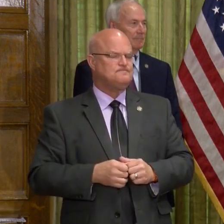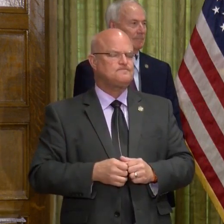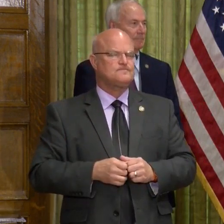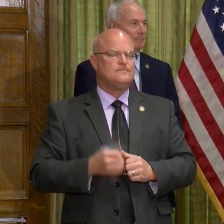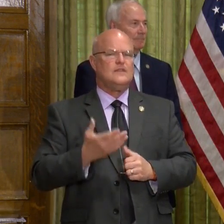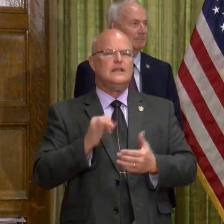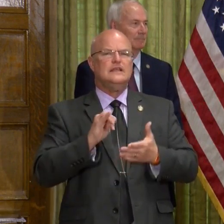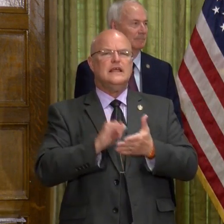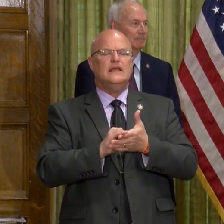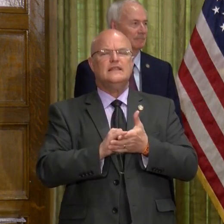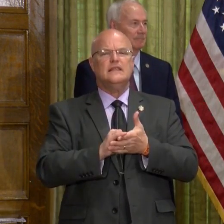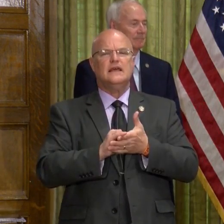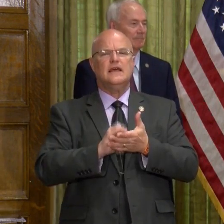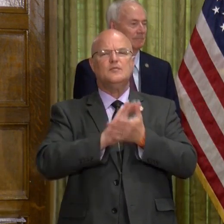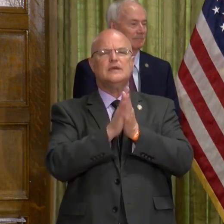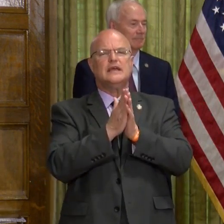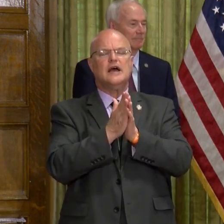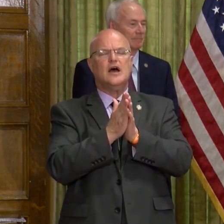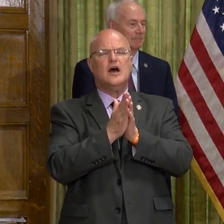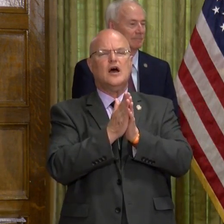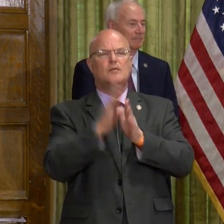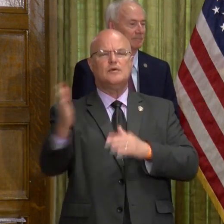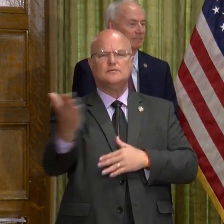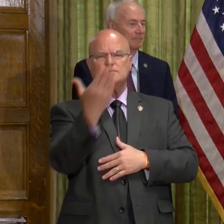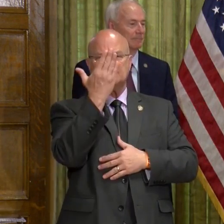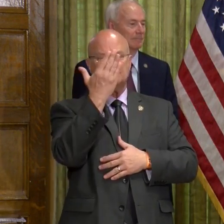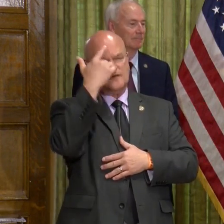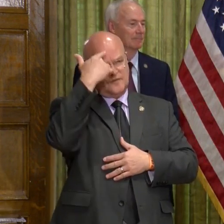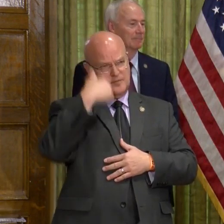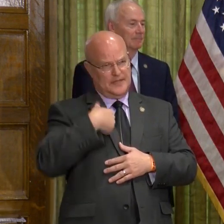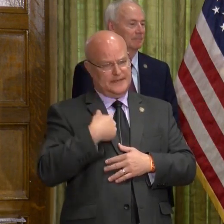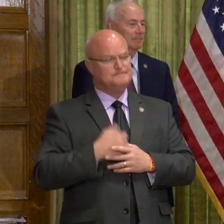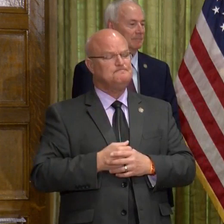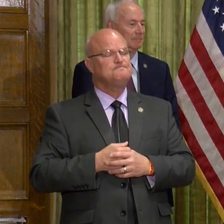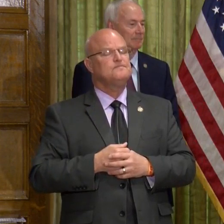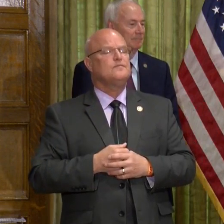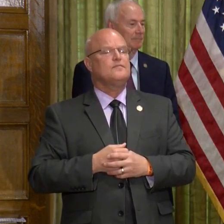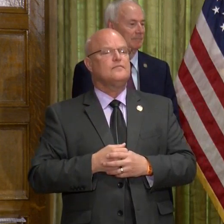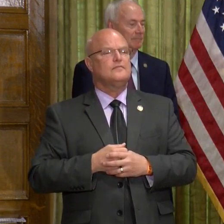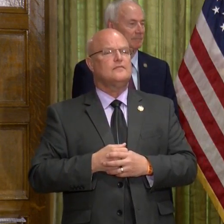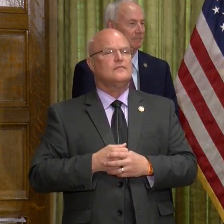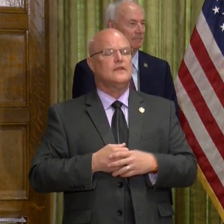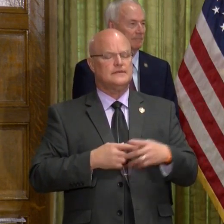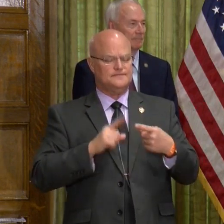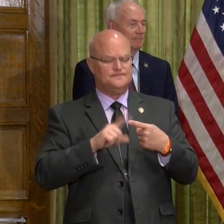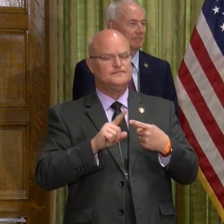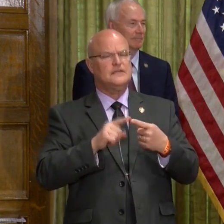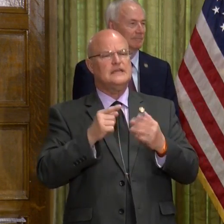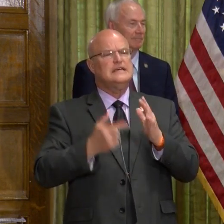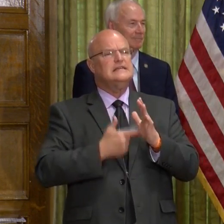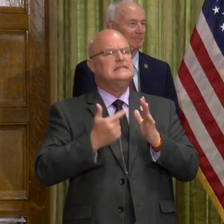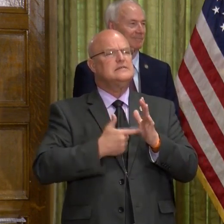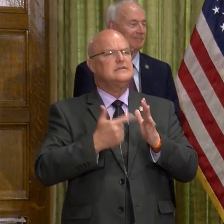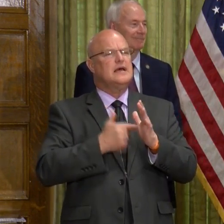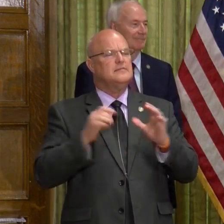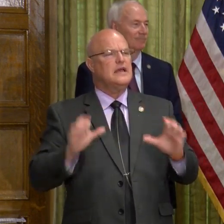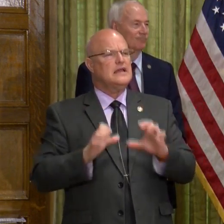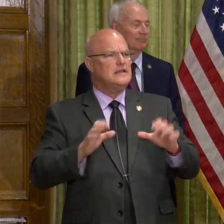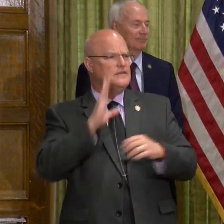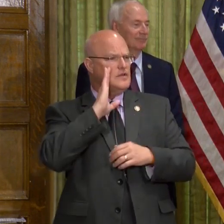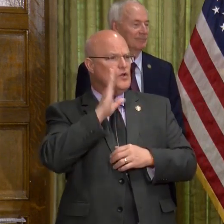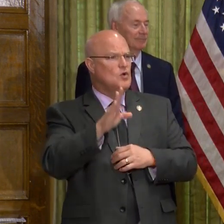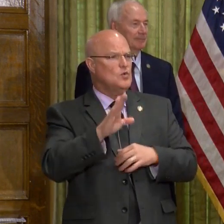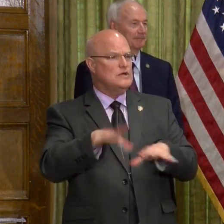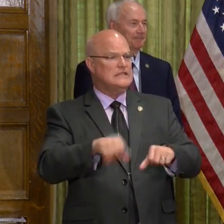become sort of front and center for me. One is that some types of activities will